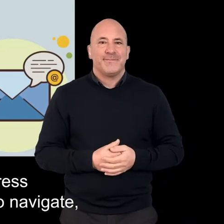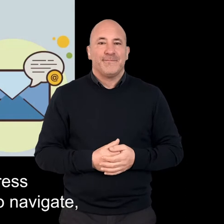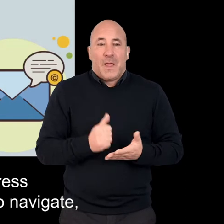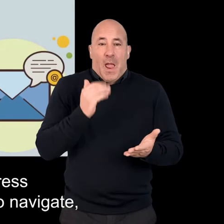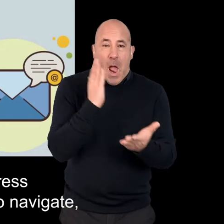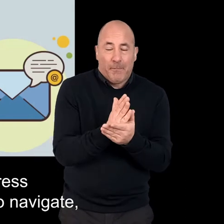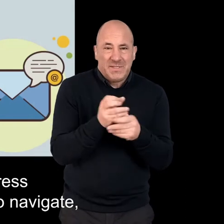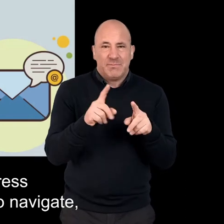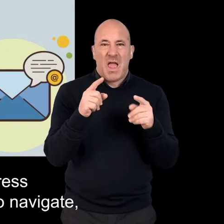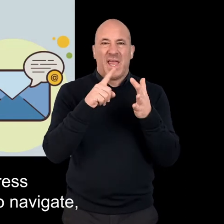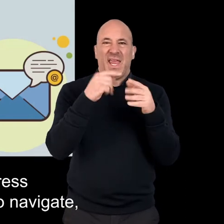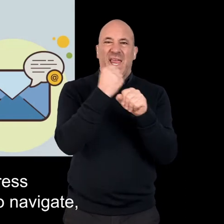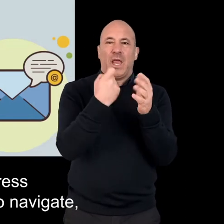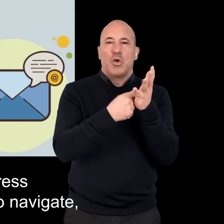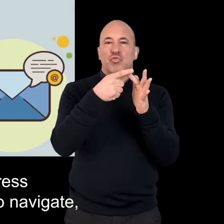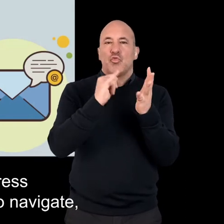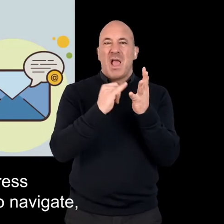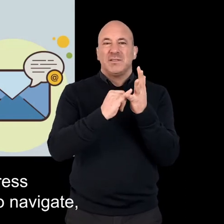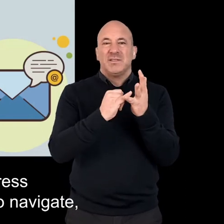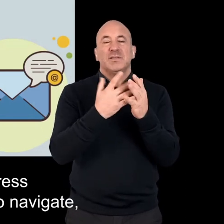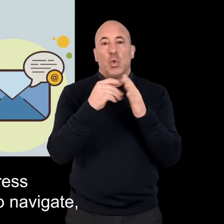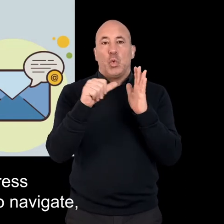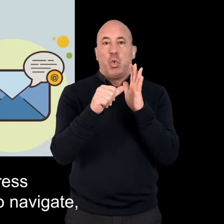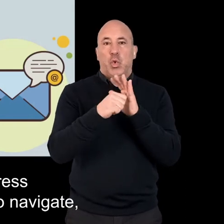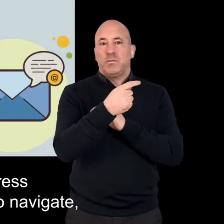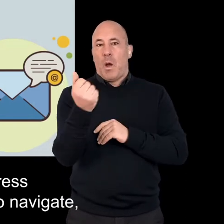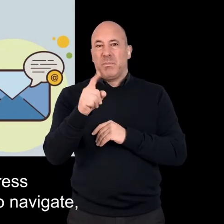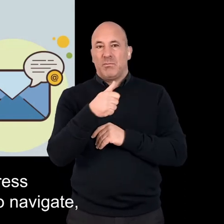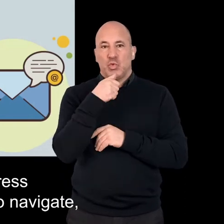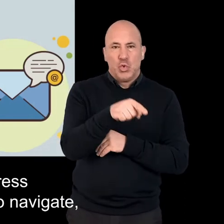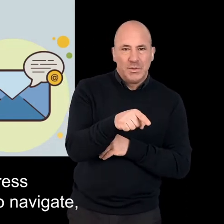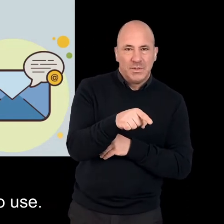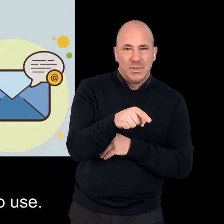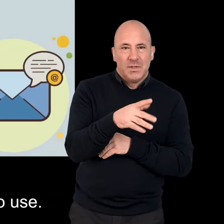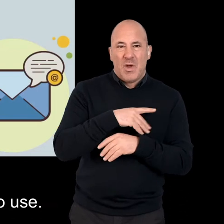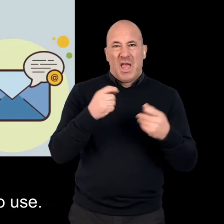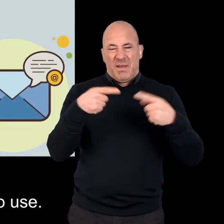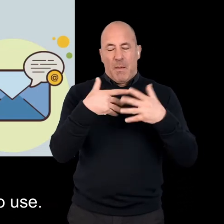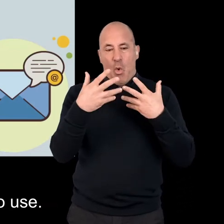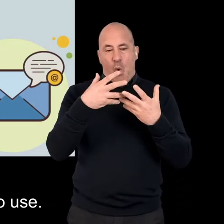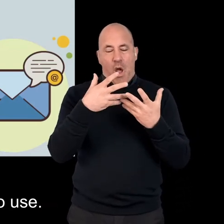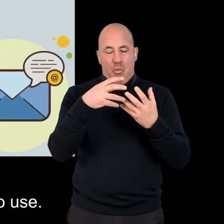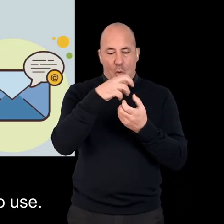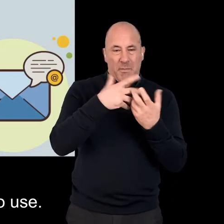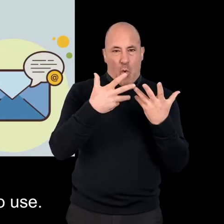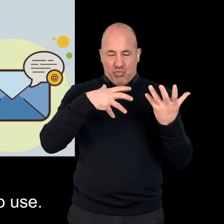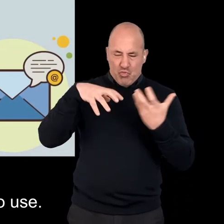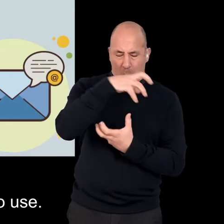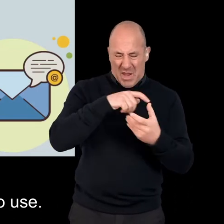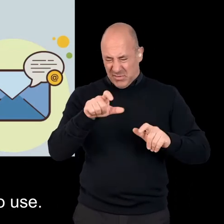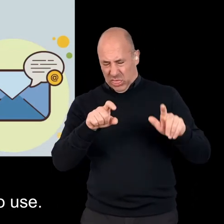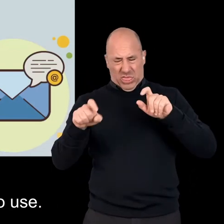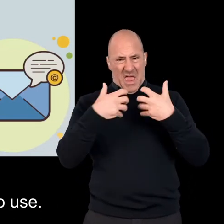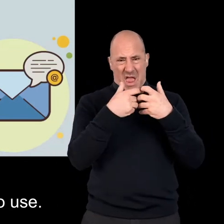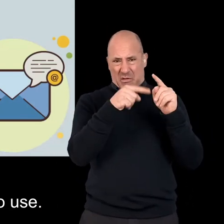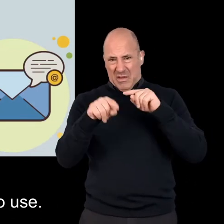Authentication systems like egress can also be difficult for some people to navigate, which might make email more